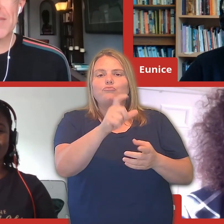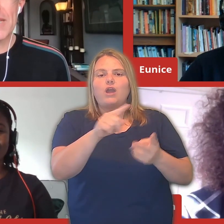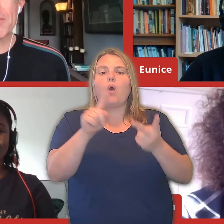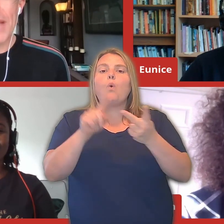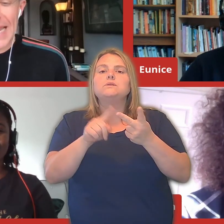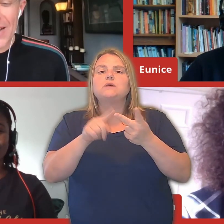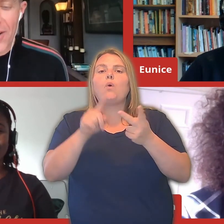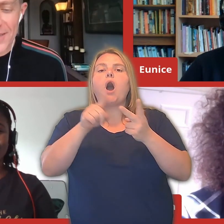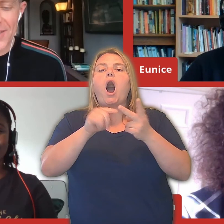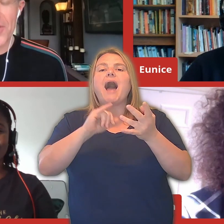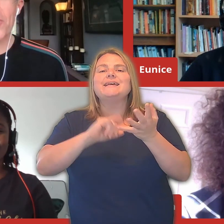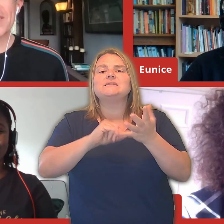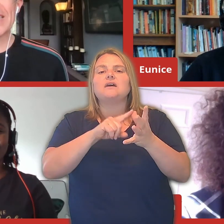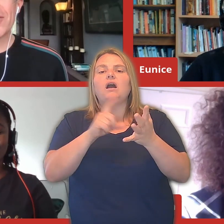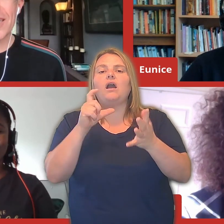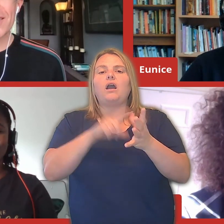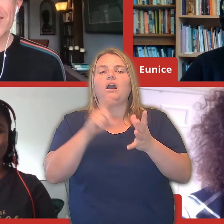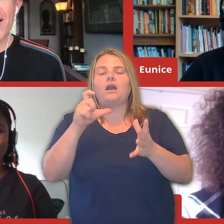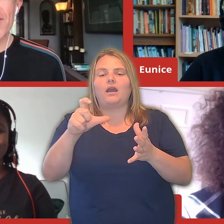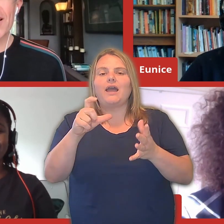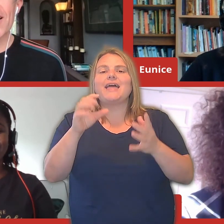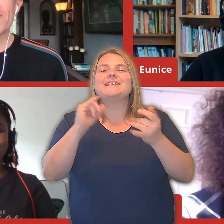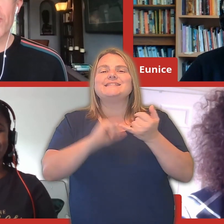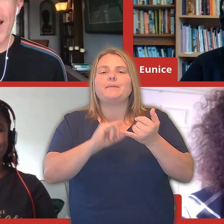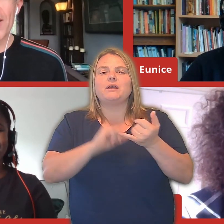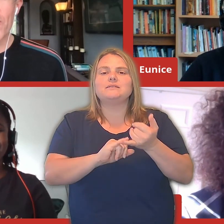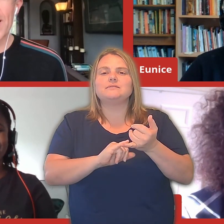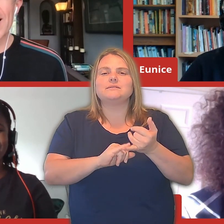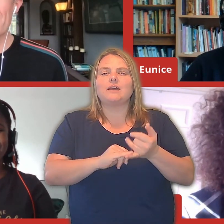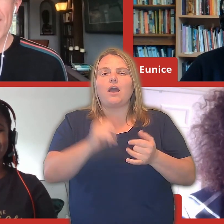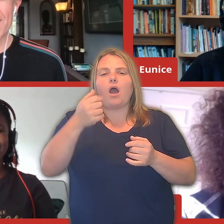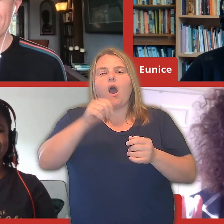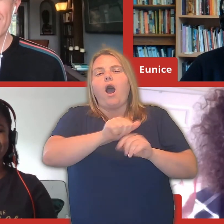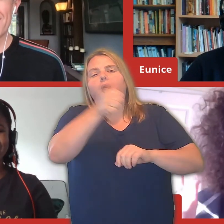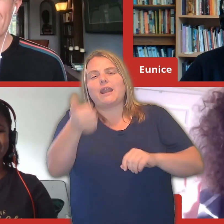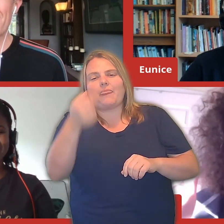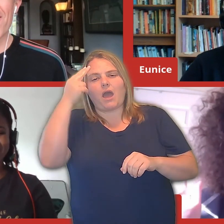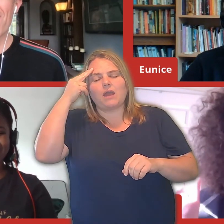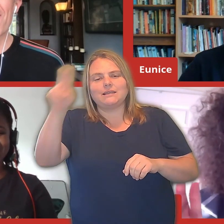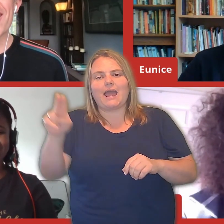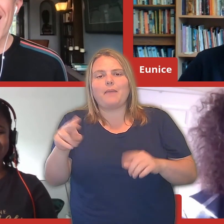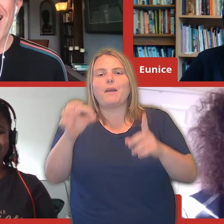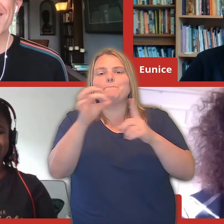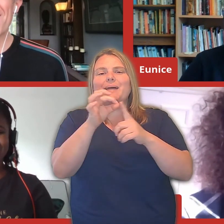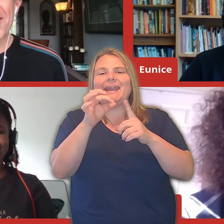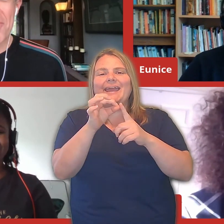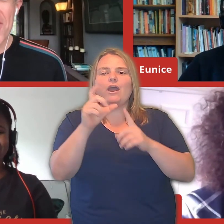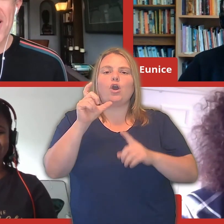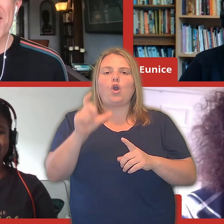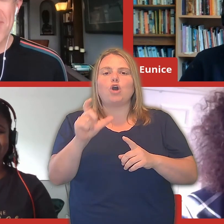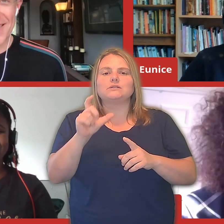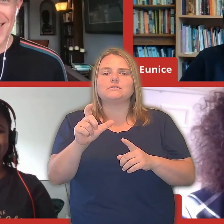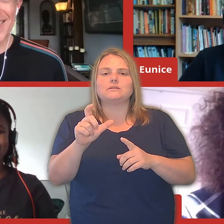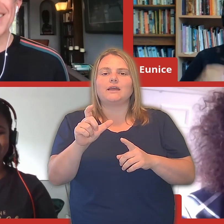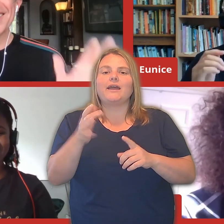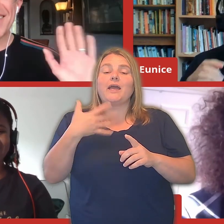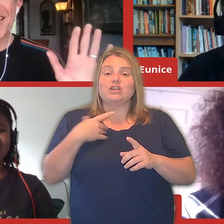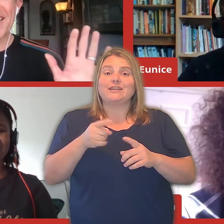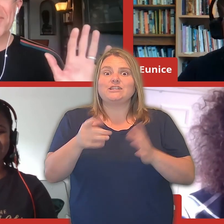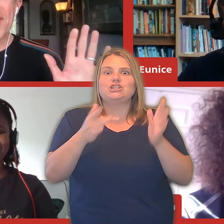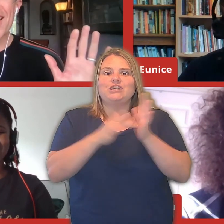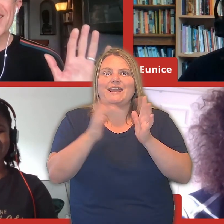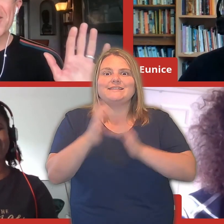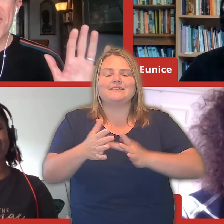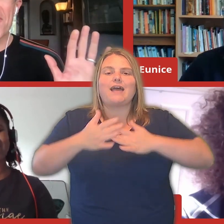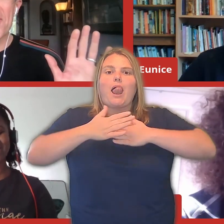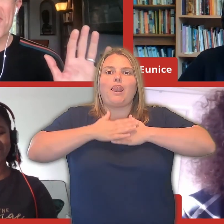known as Miss Penny Cost, who is a Jesus-loving drag queen evangelist. Y'all are not going to want to miss it. See you